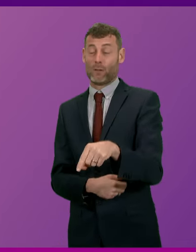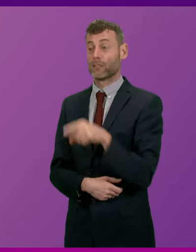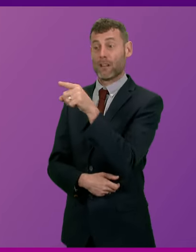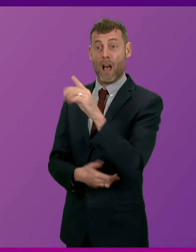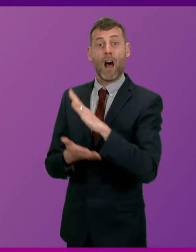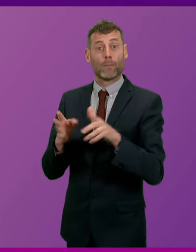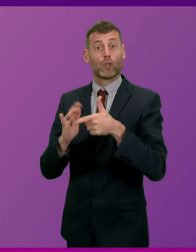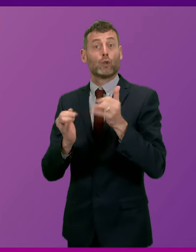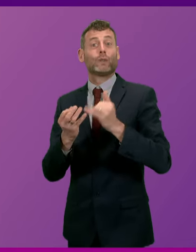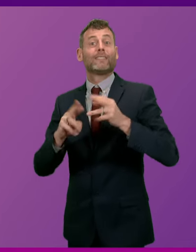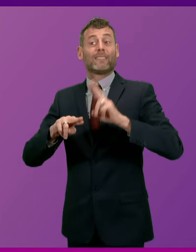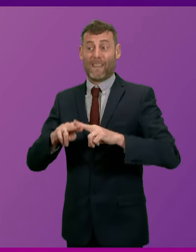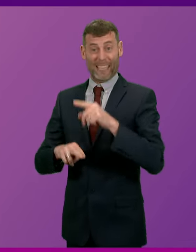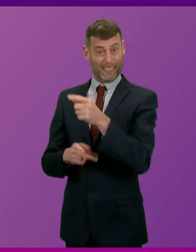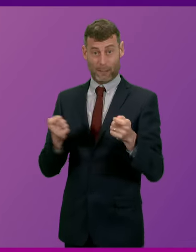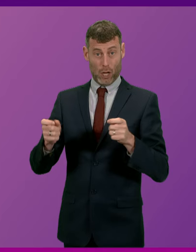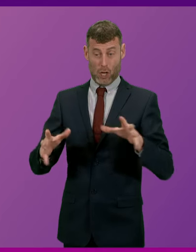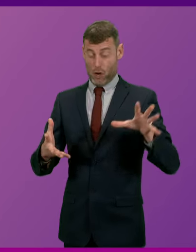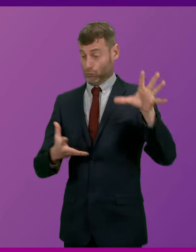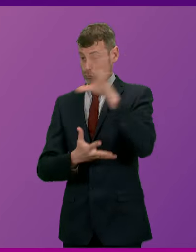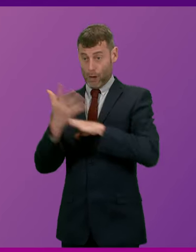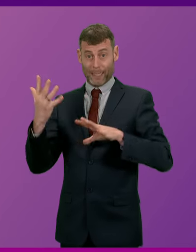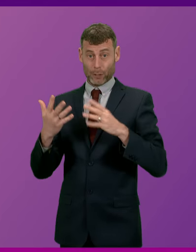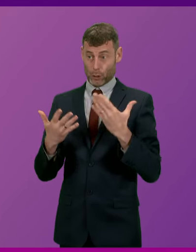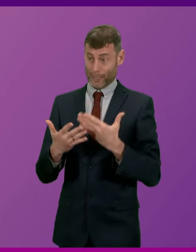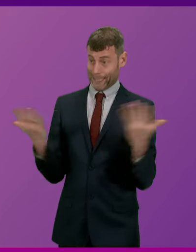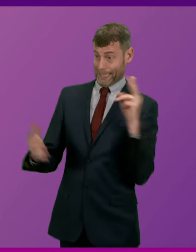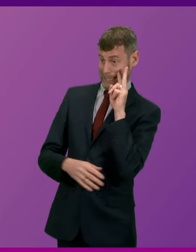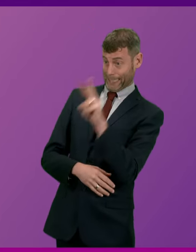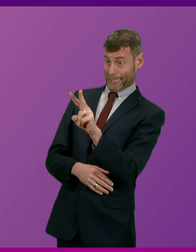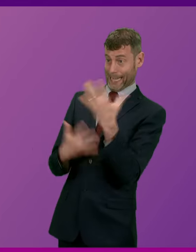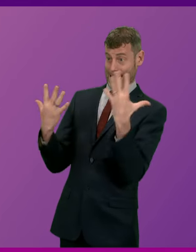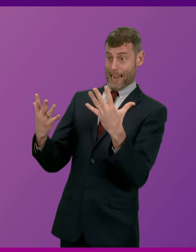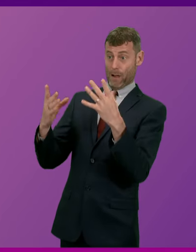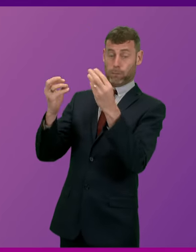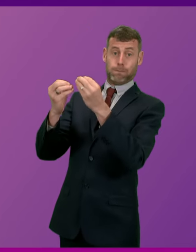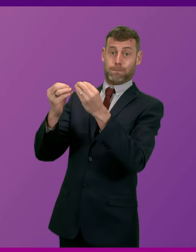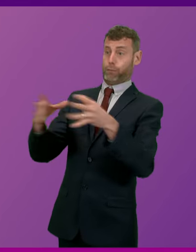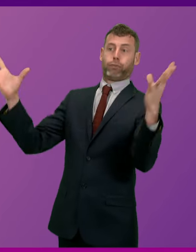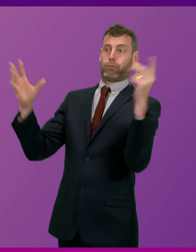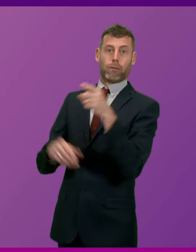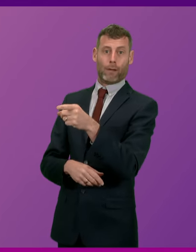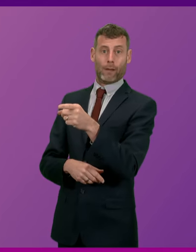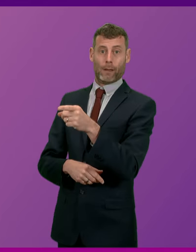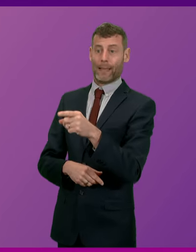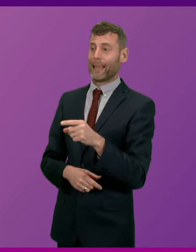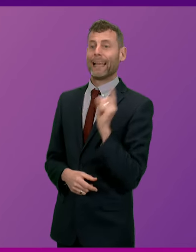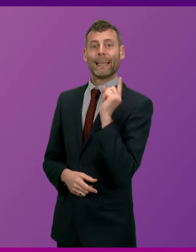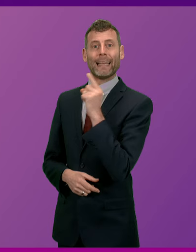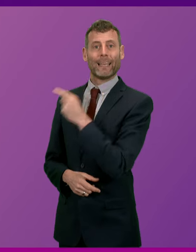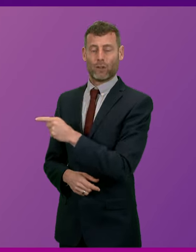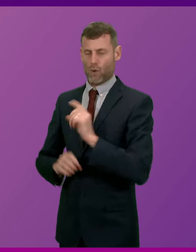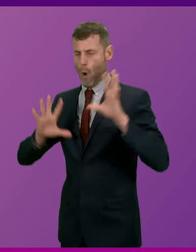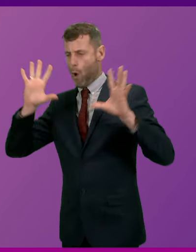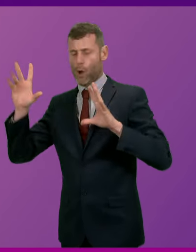has unravelled. He has a... He has abandoned... First Minister... Colleagues... Colleagues... I think the